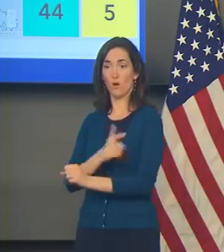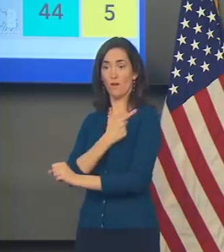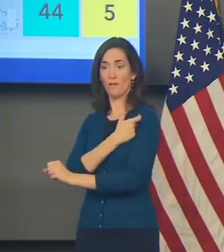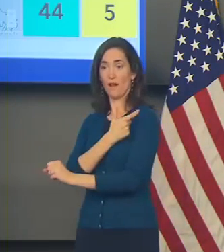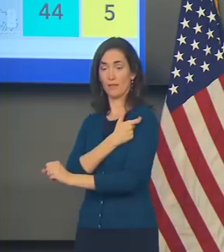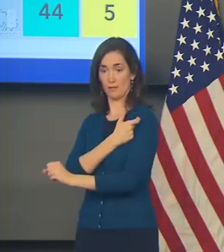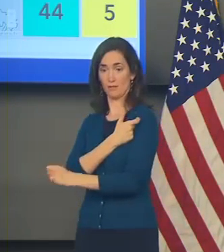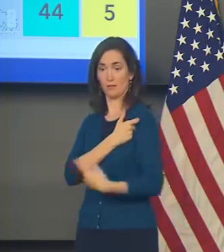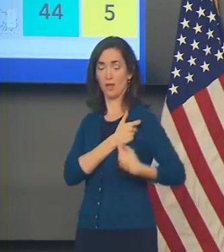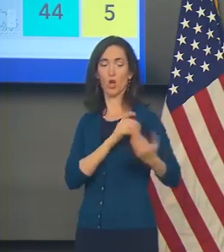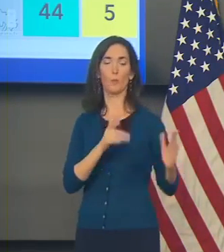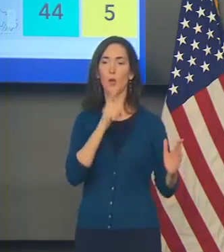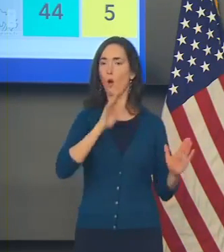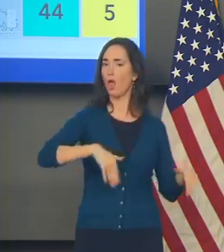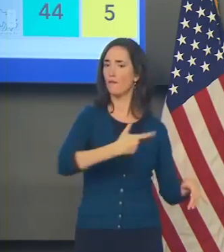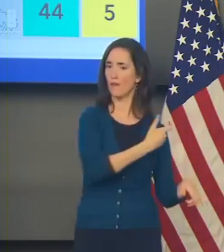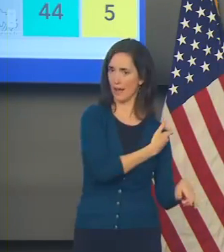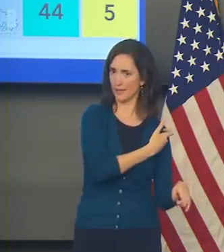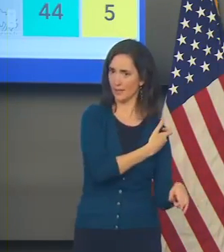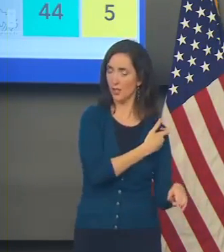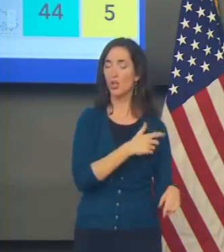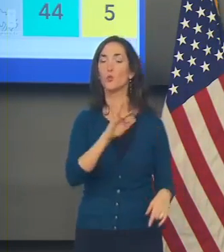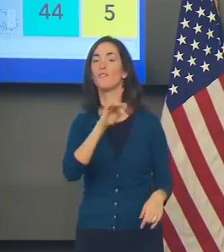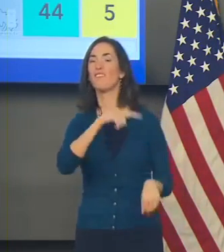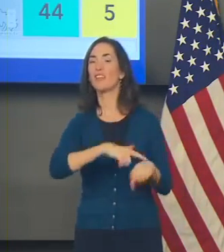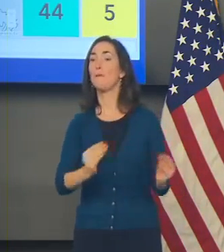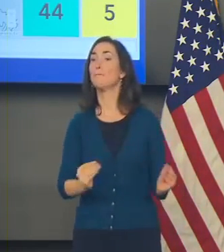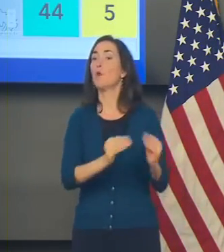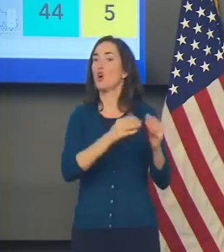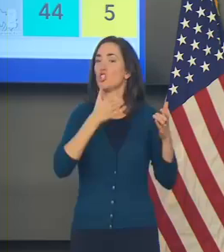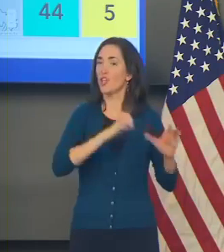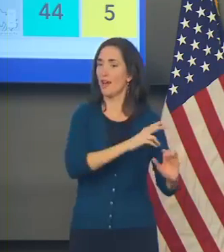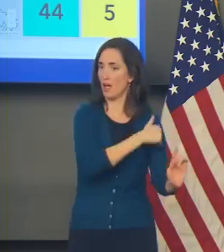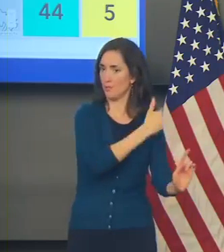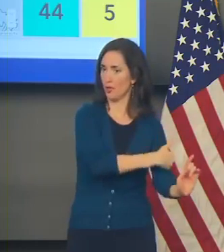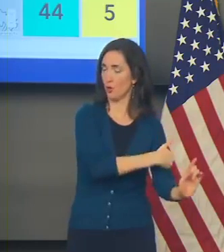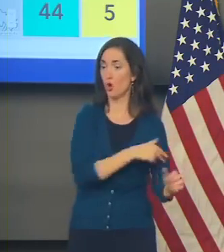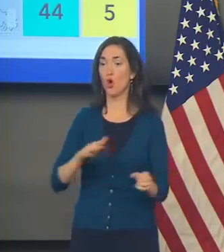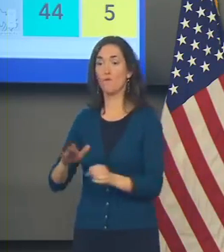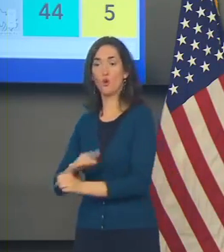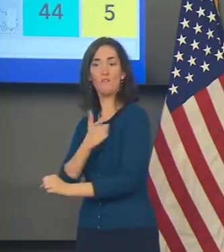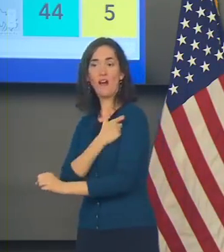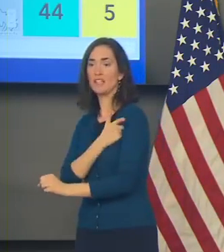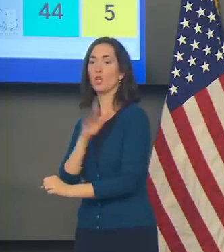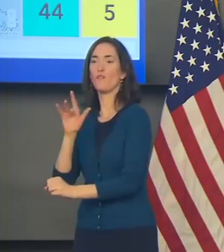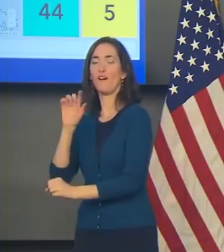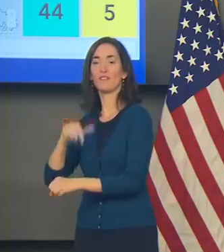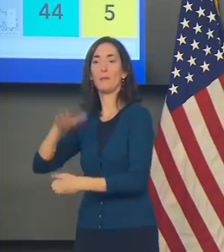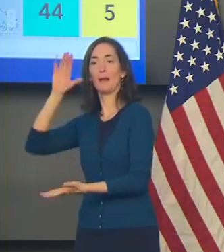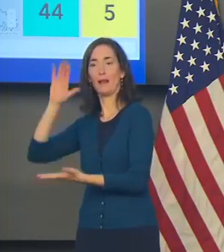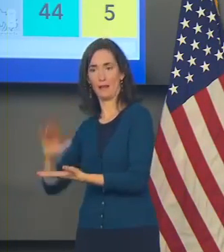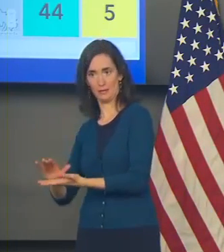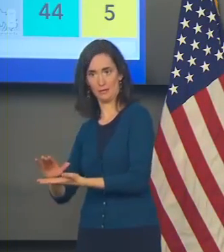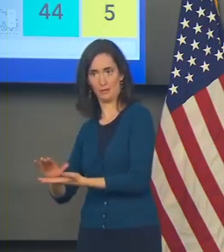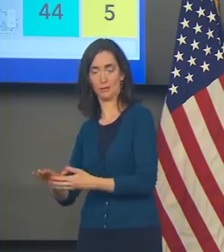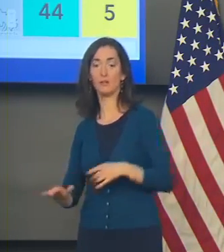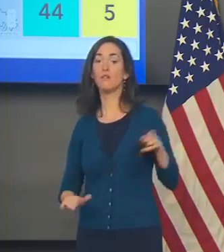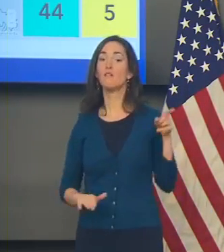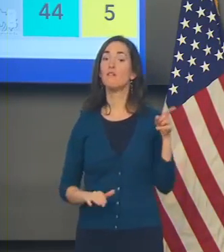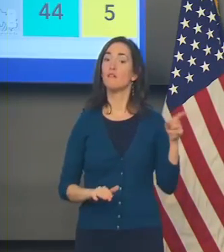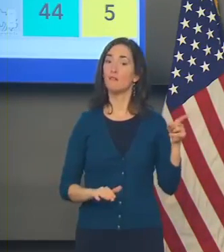hospitalized because of COVID. Fully vaccinated individuals are 25 times less likely to die